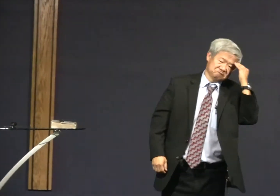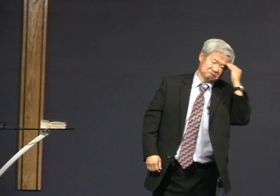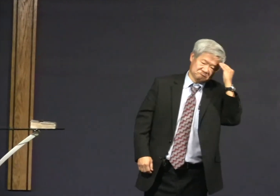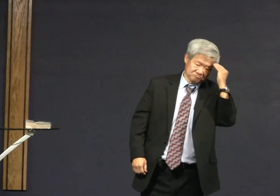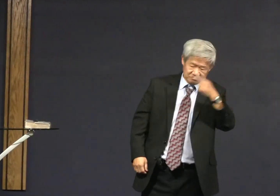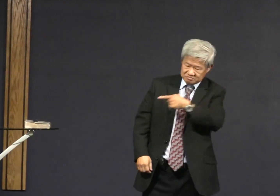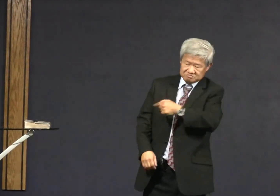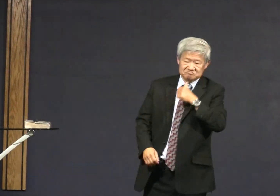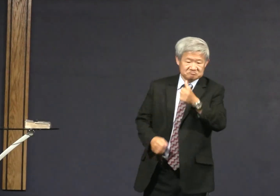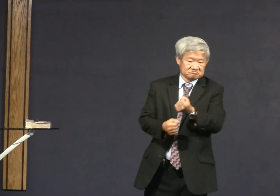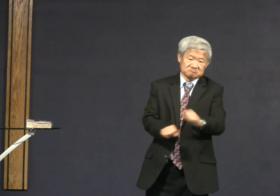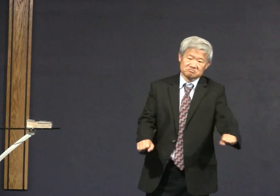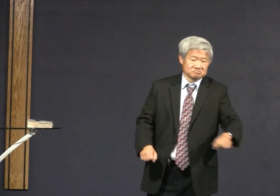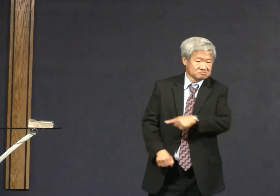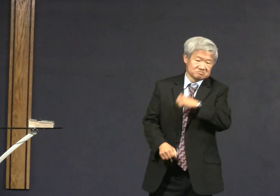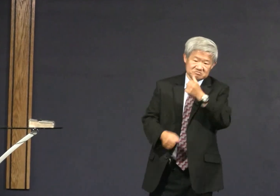and you go back to your old wife